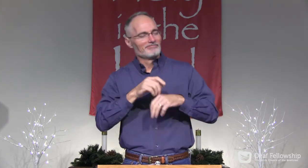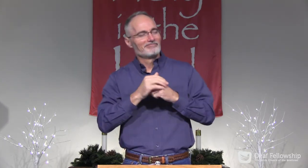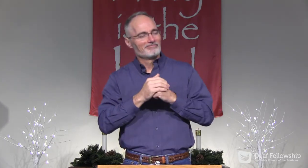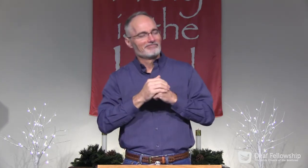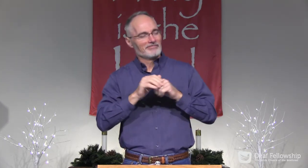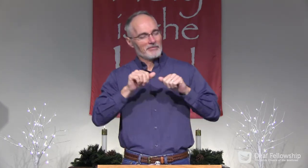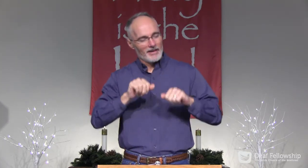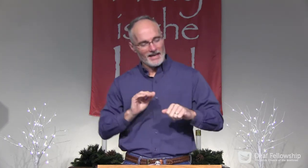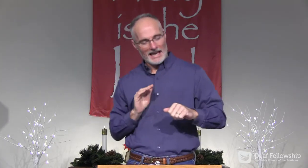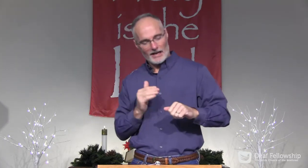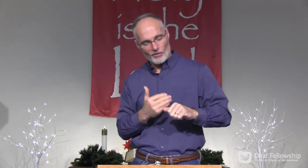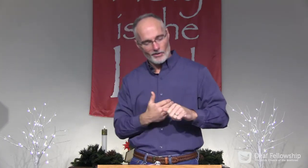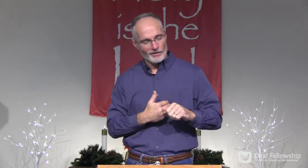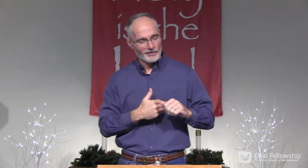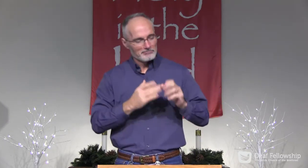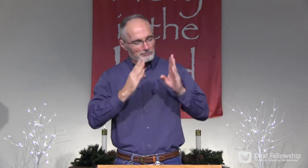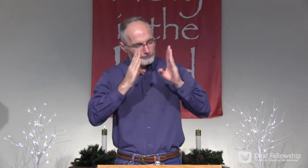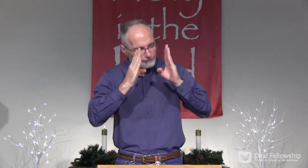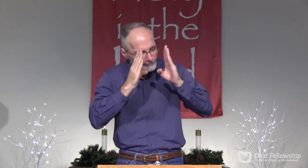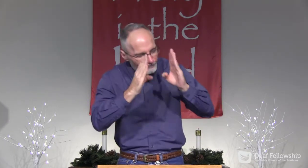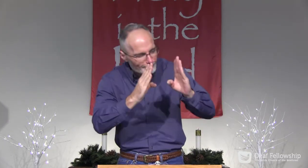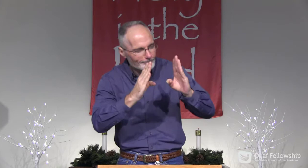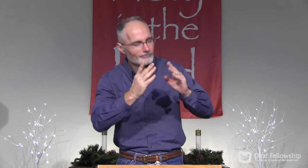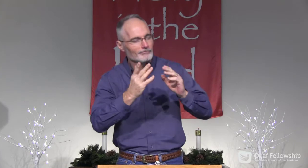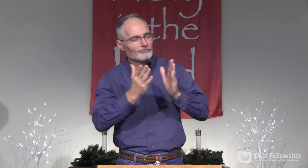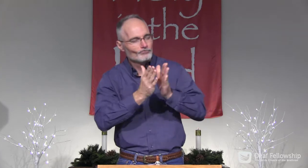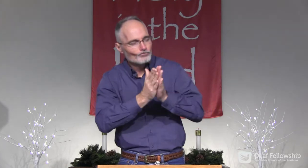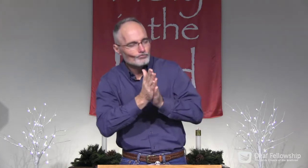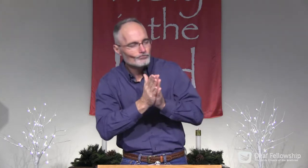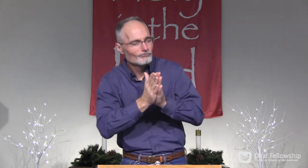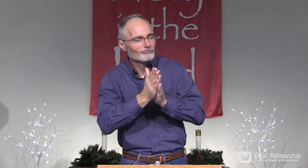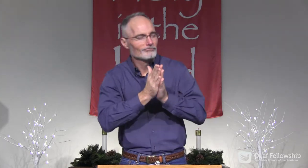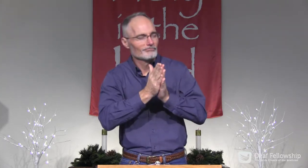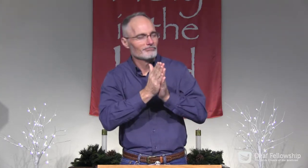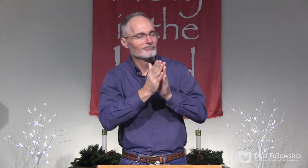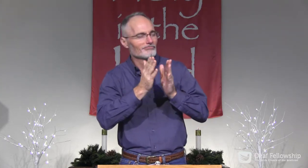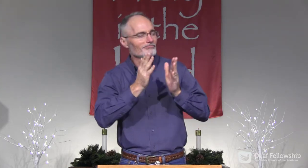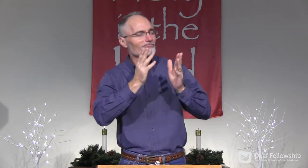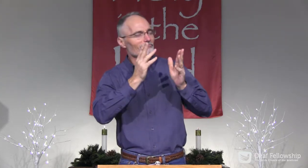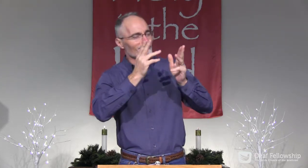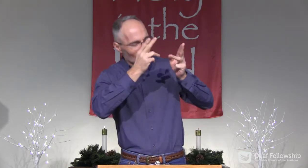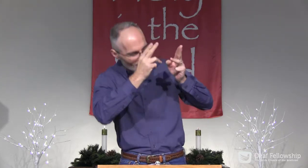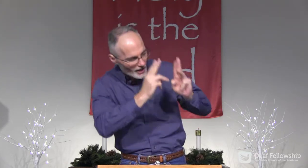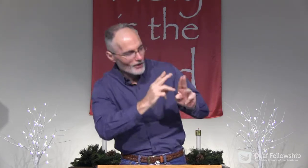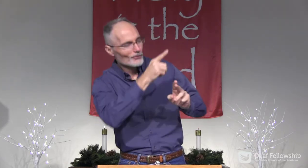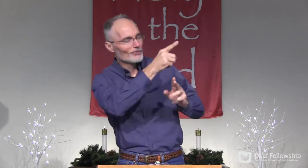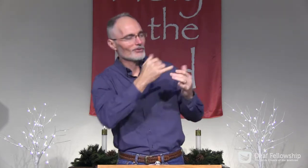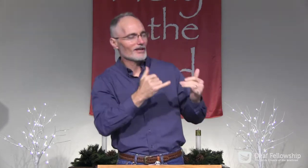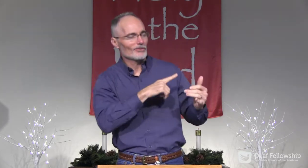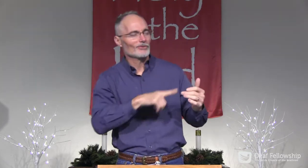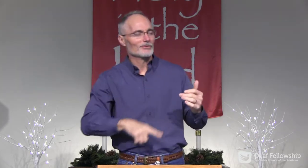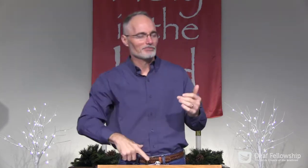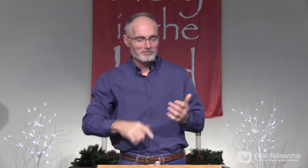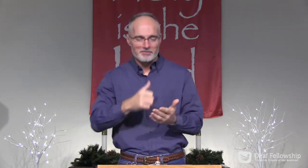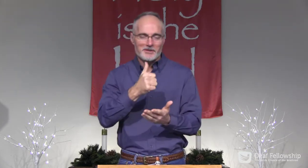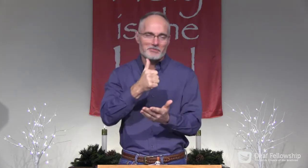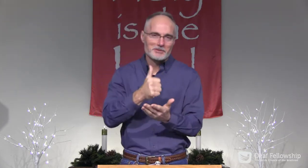I ask that you bless our time. May our attention, our focus, and our motives